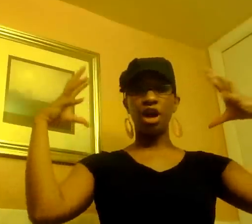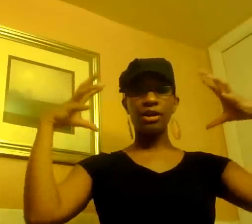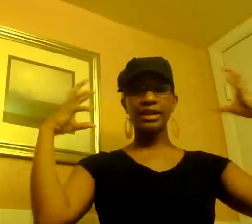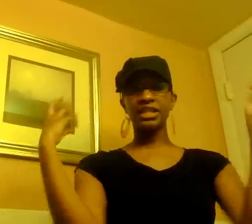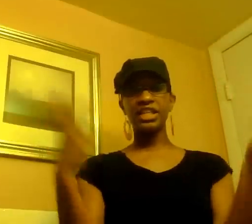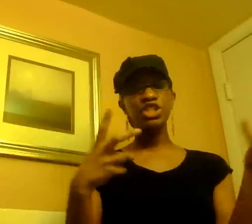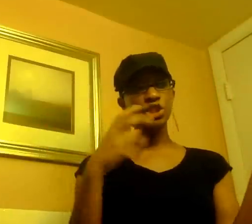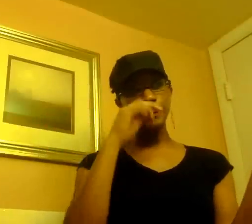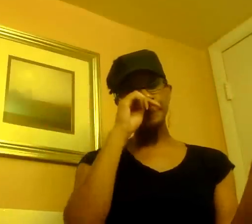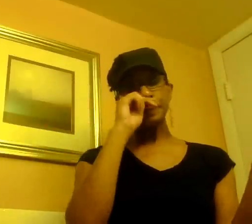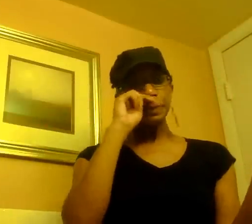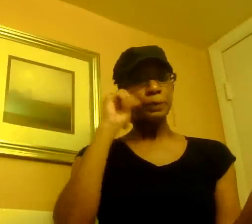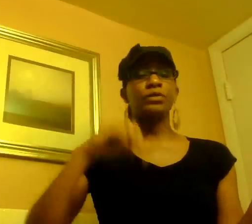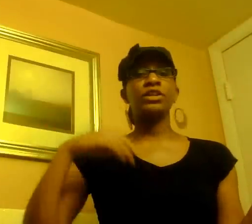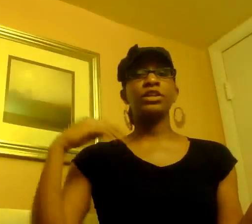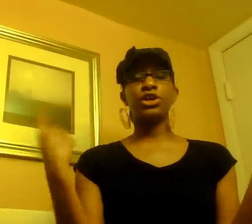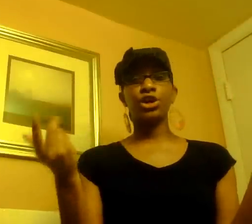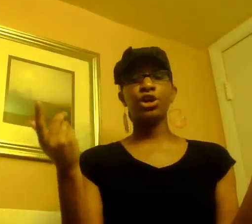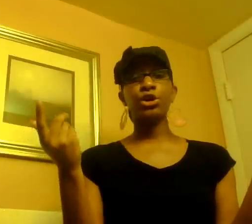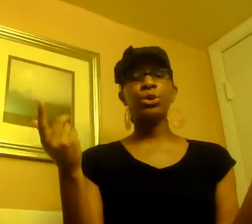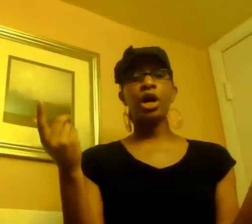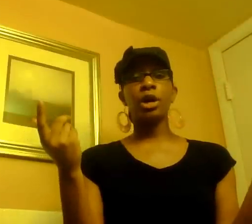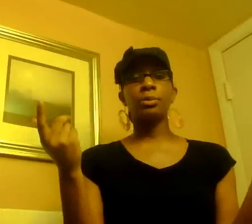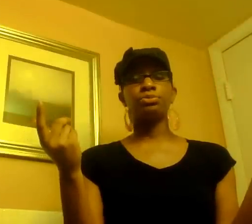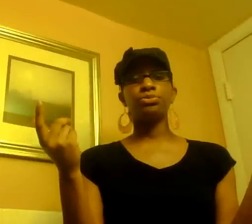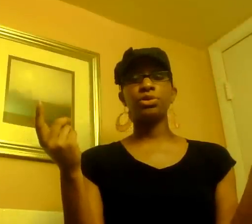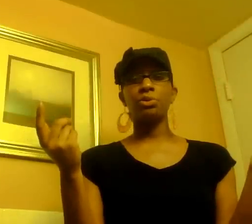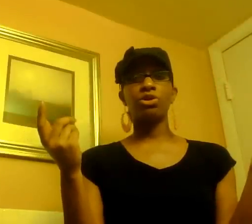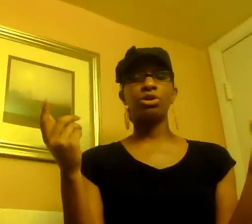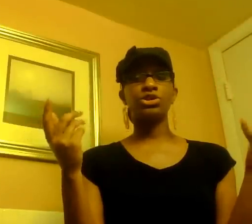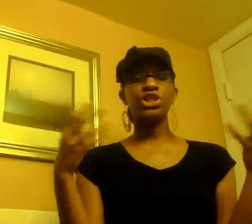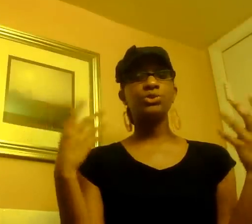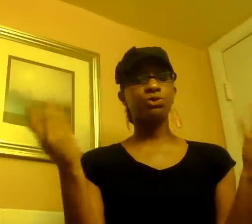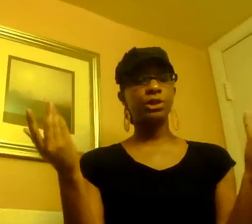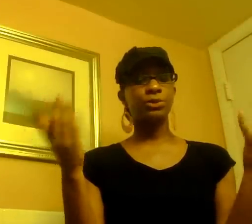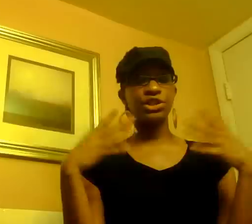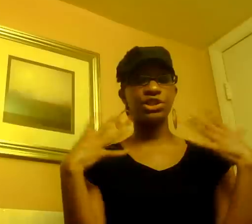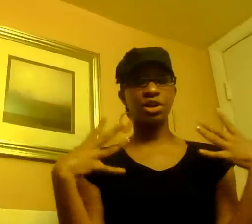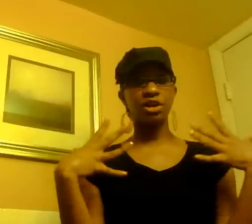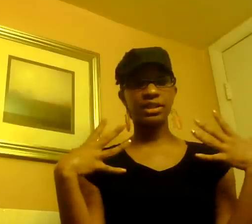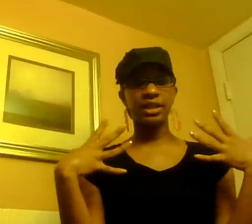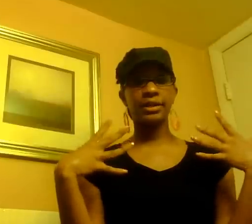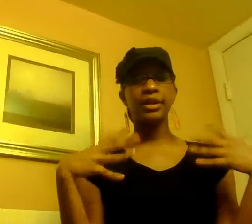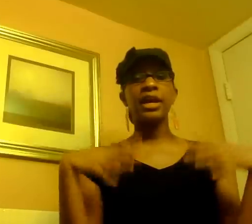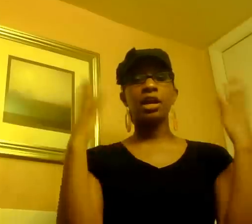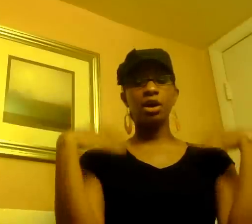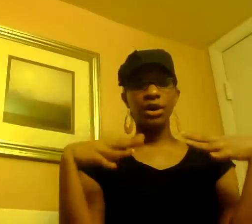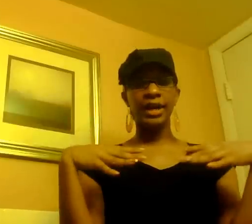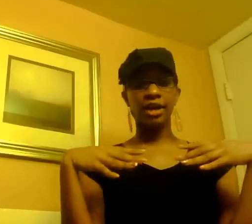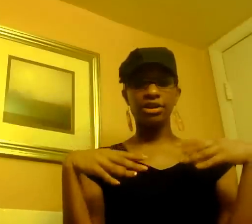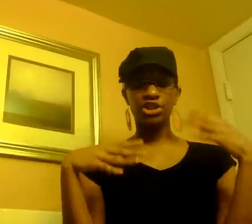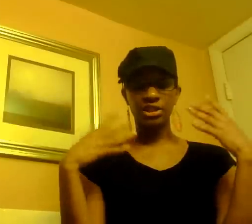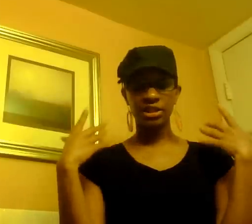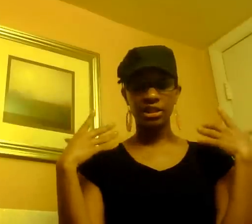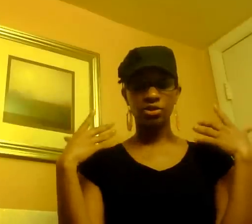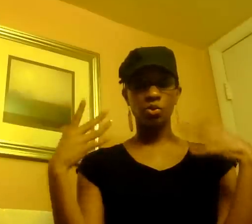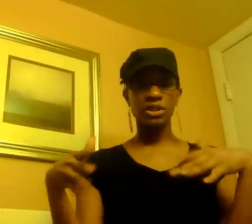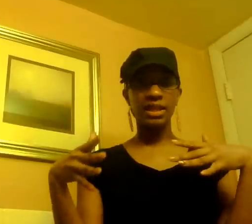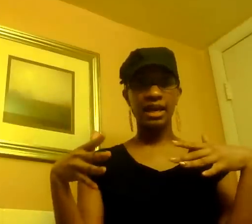dark and dingy and then the girl um well she's really pretty she's dark skinned long hair and she's sitting on one side